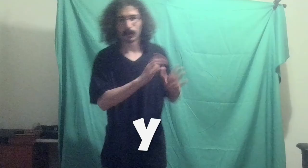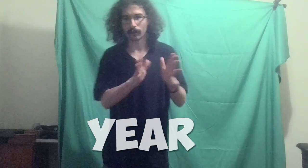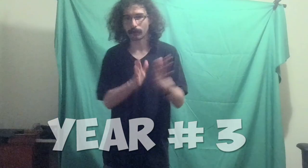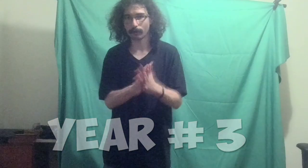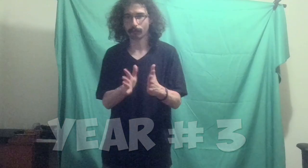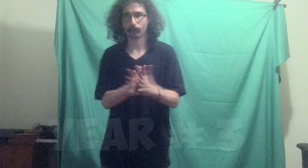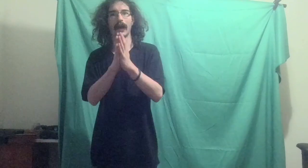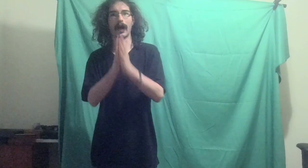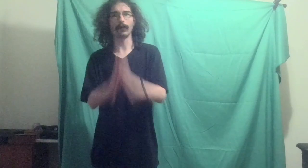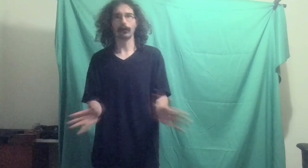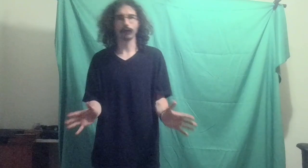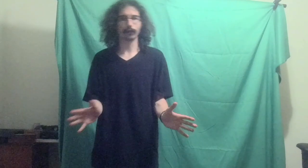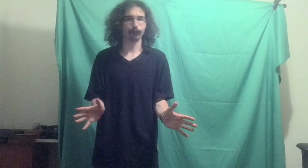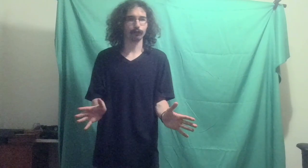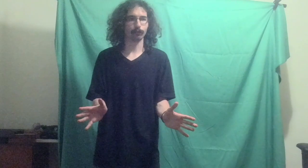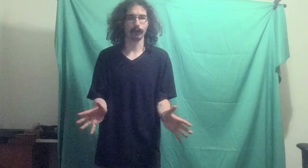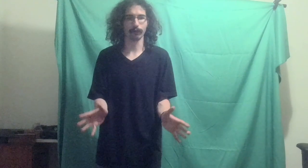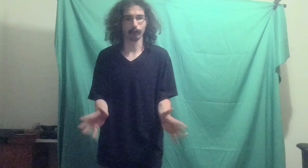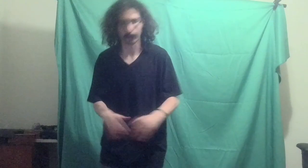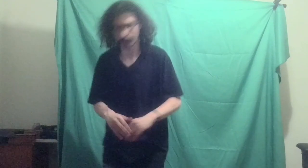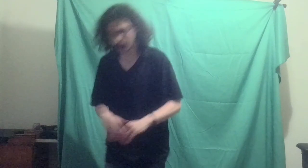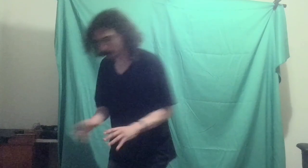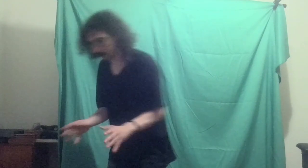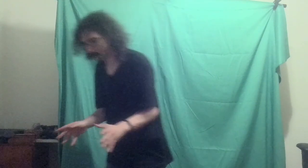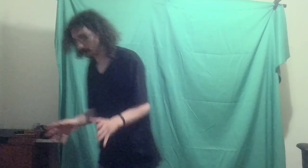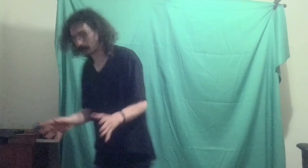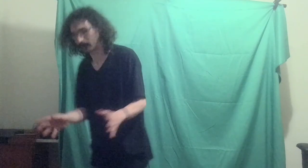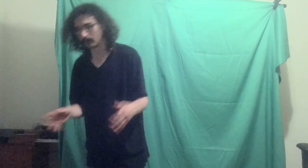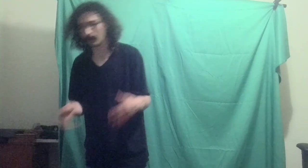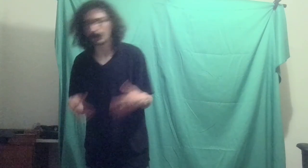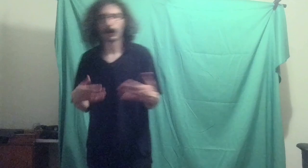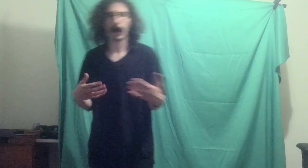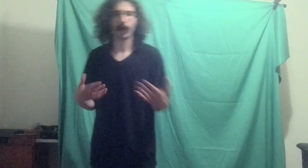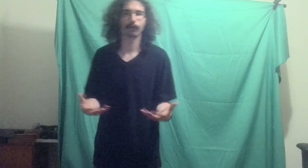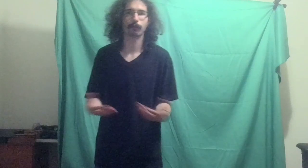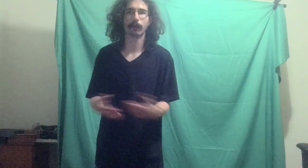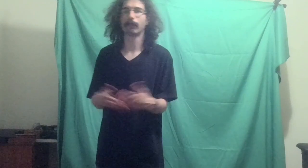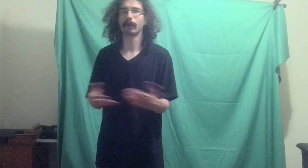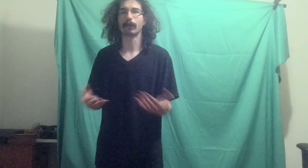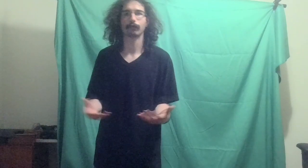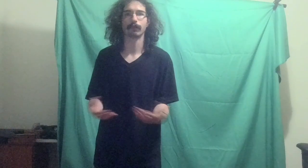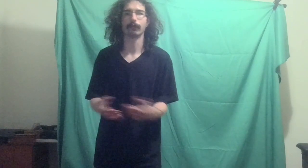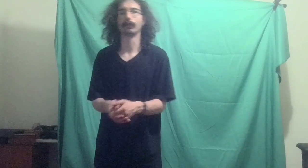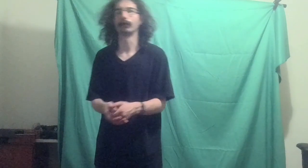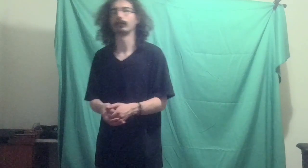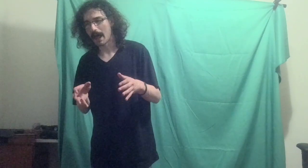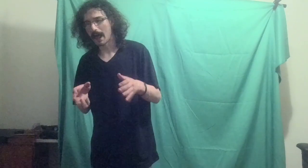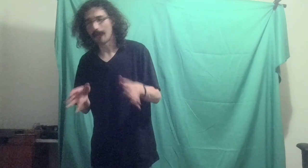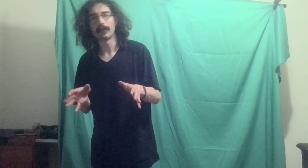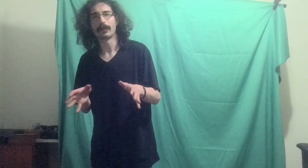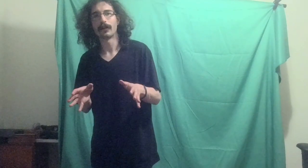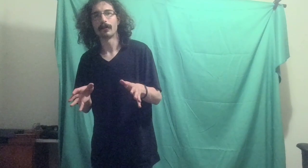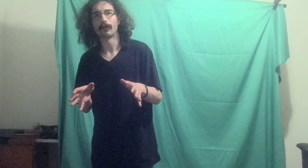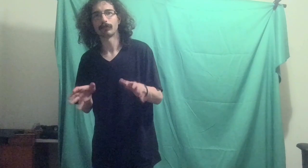Year three, I'm not really sure what I'm doing. I'm kind of muddling around. At this point, I've gotten 100,000 views, right? And then, something